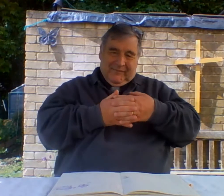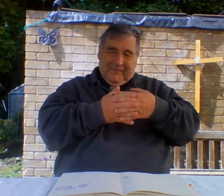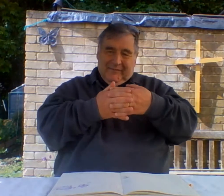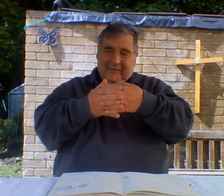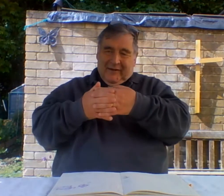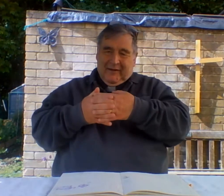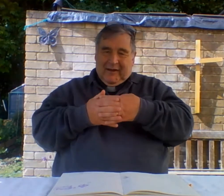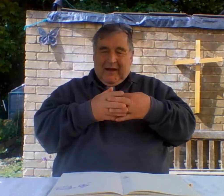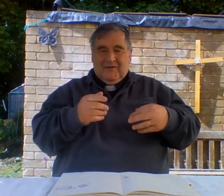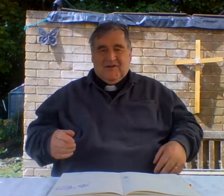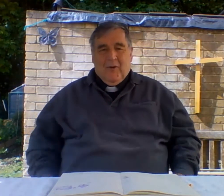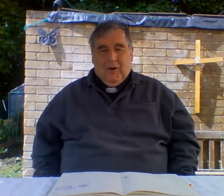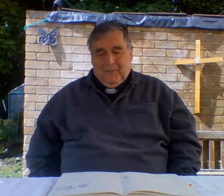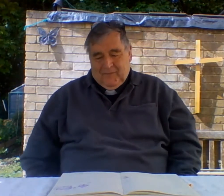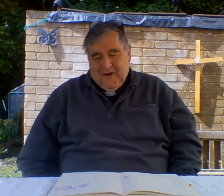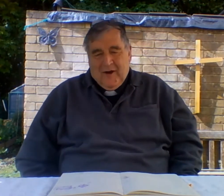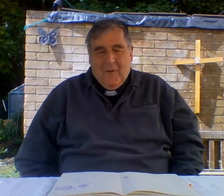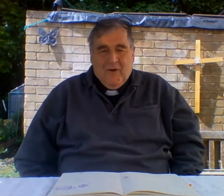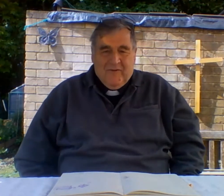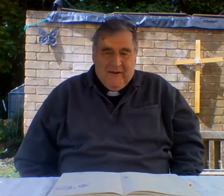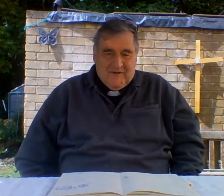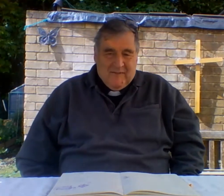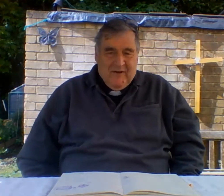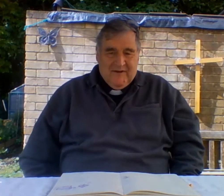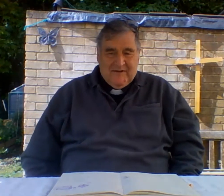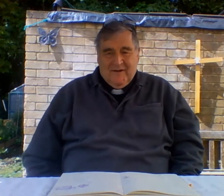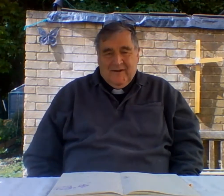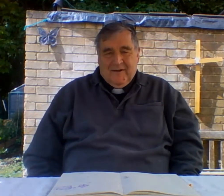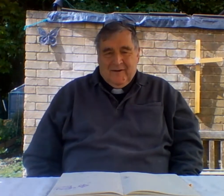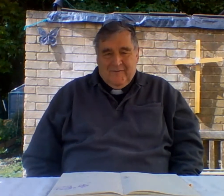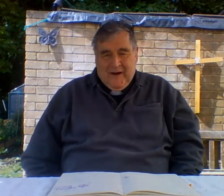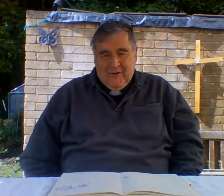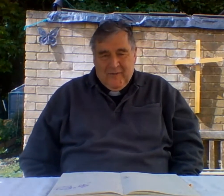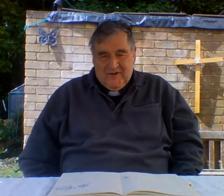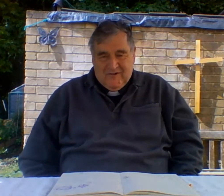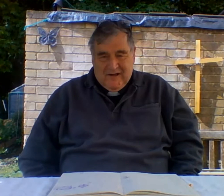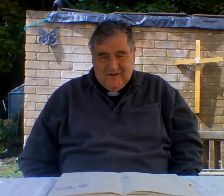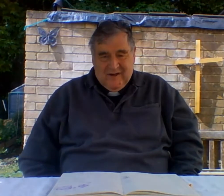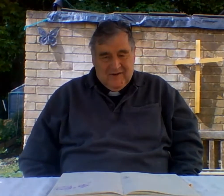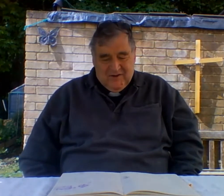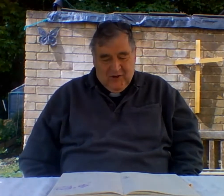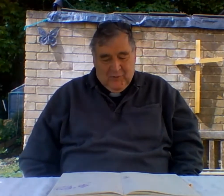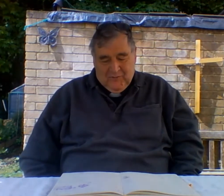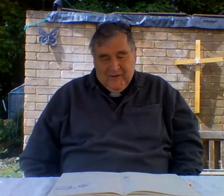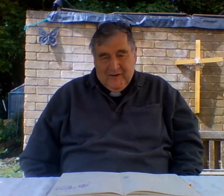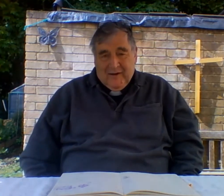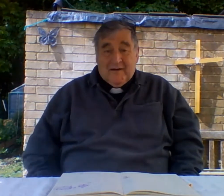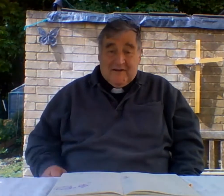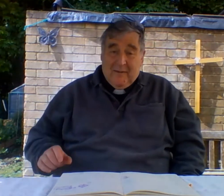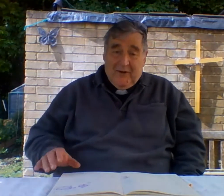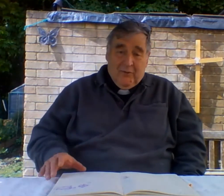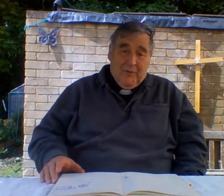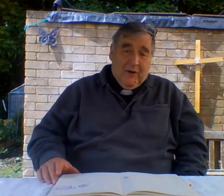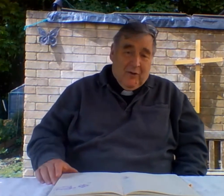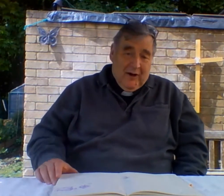America and so on and I hope you found some others and I found them interesting to do and some of them will be quite